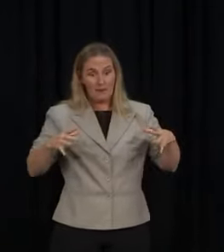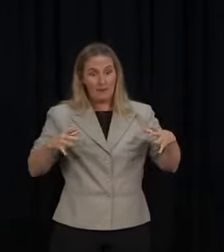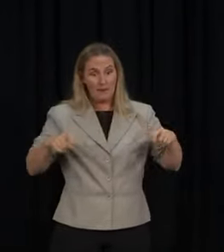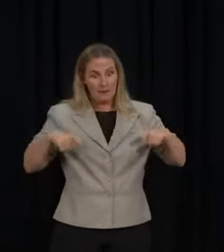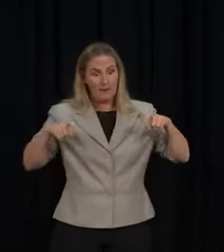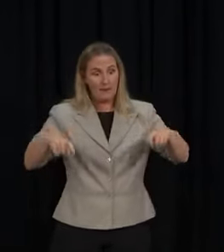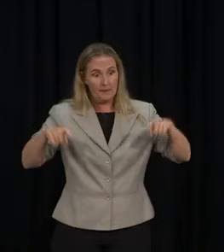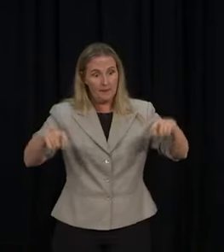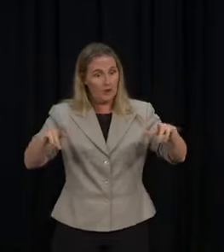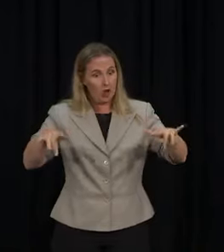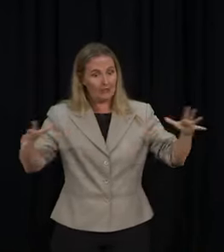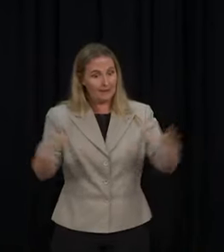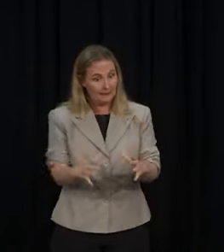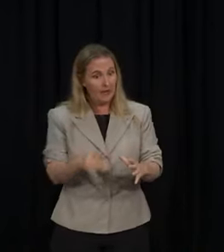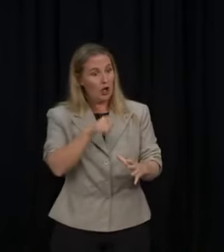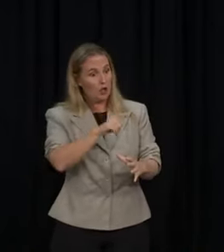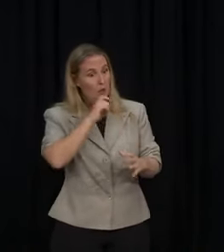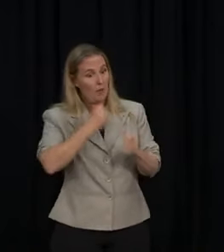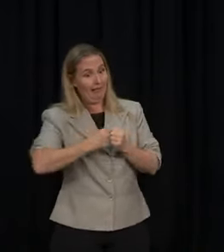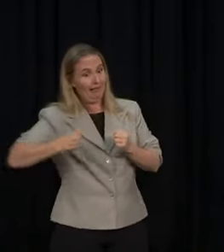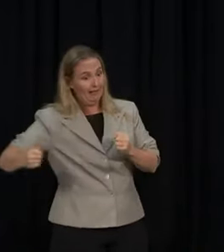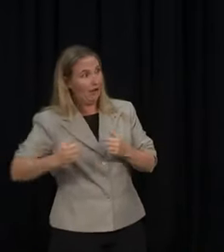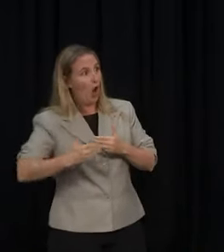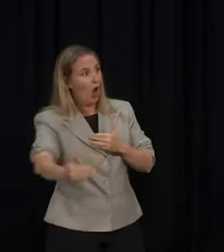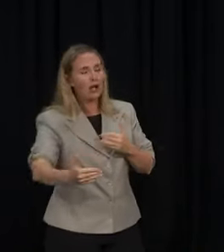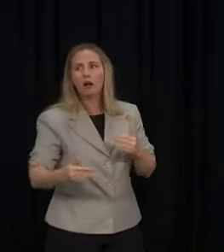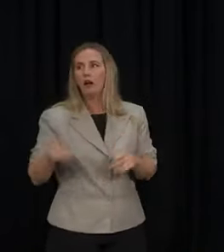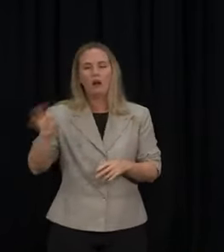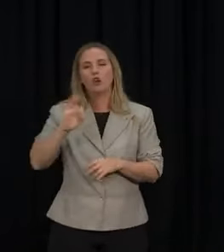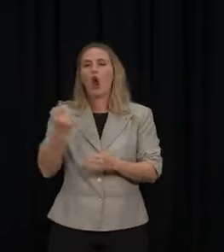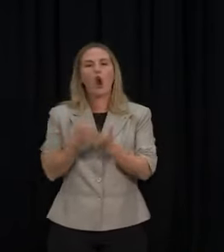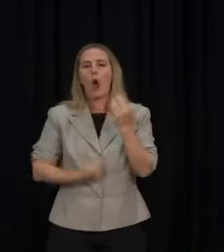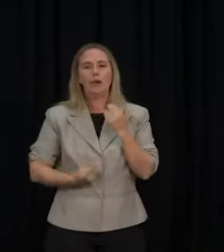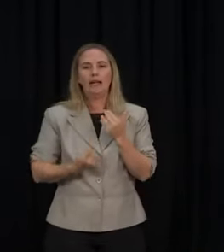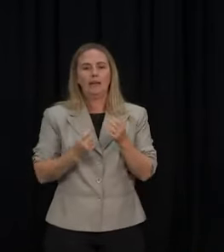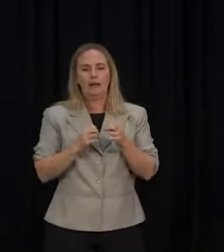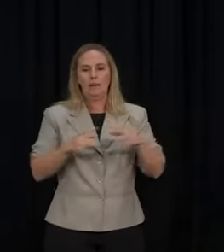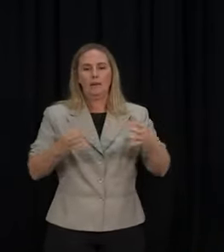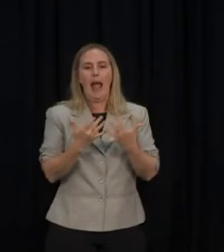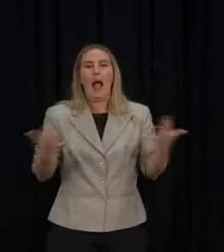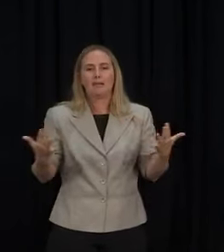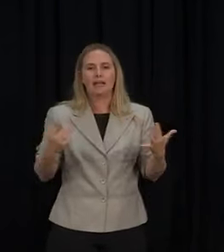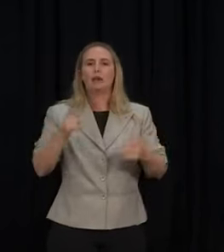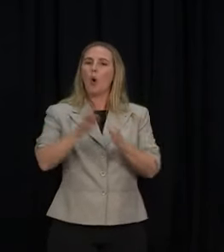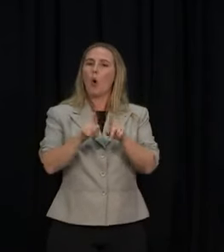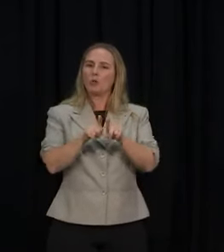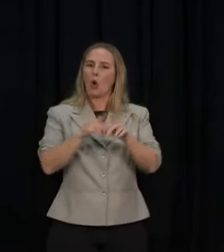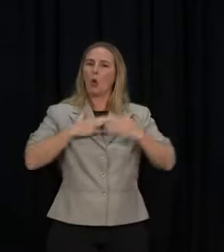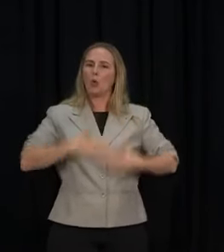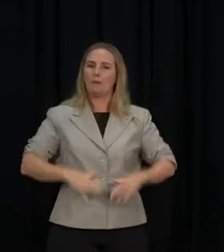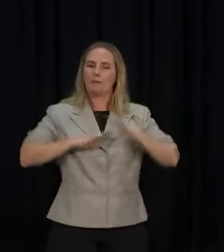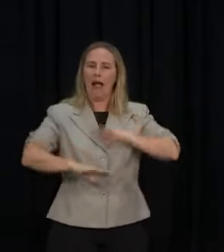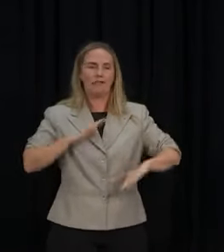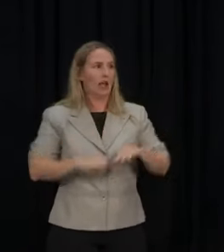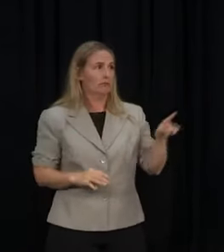doesn't occur? How are you sort of, you know, how are you sort of... Not cases, it's human behaviour. Yeah, as we said, and as I said in my introductory remarks, we have